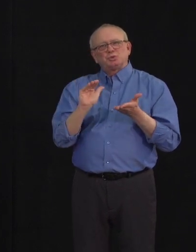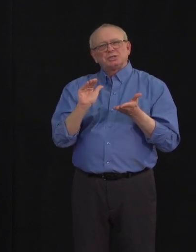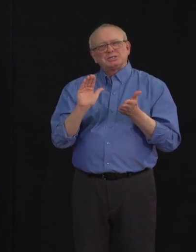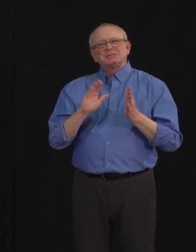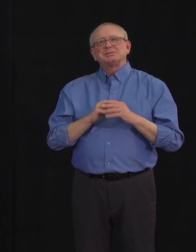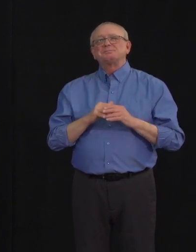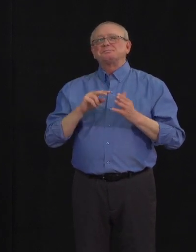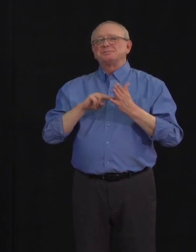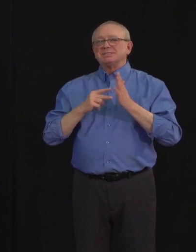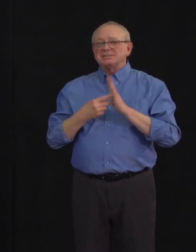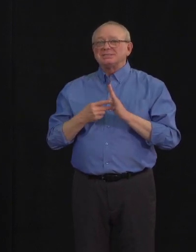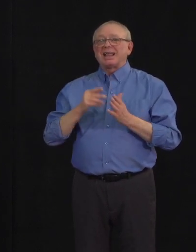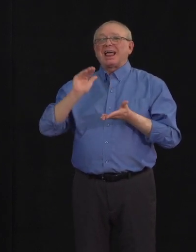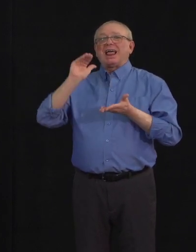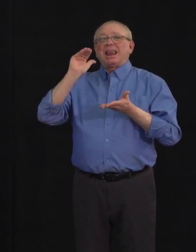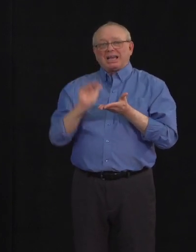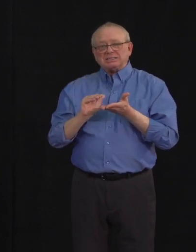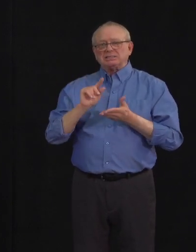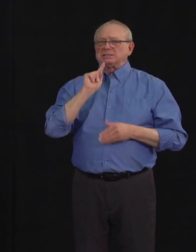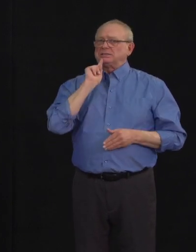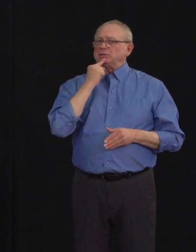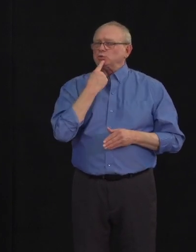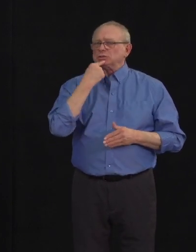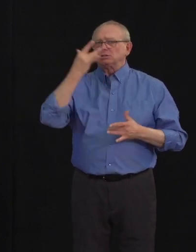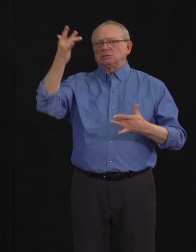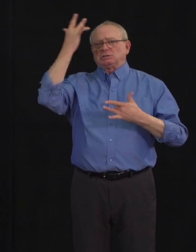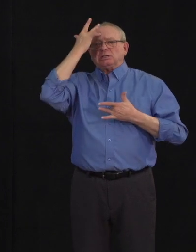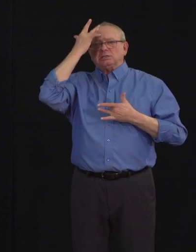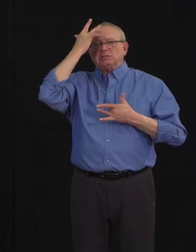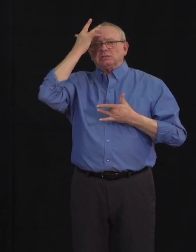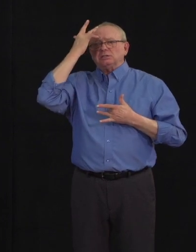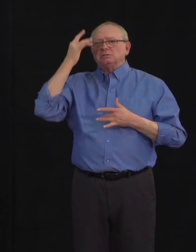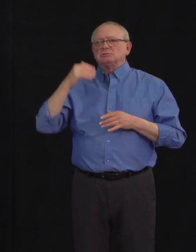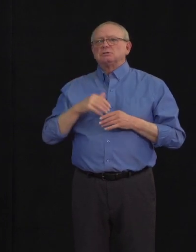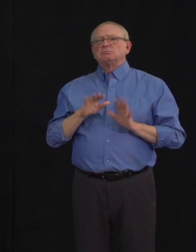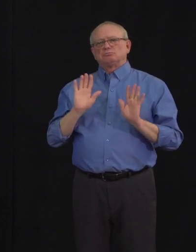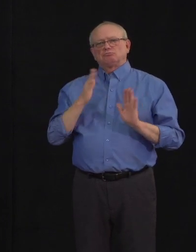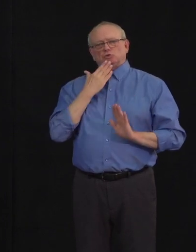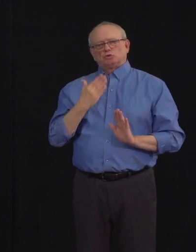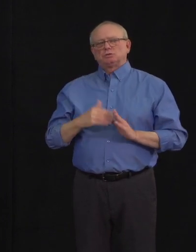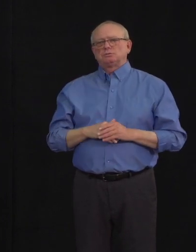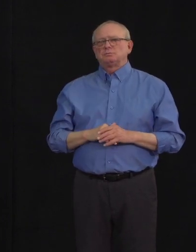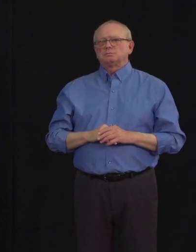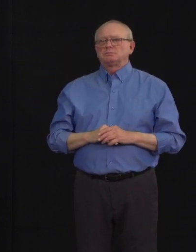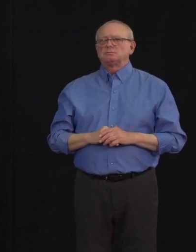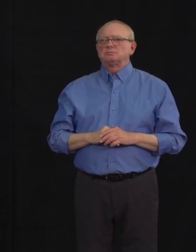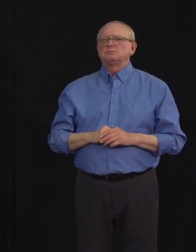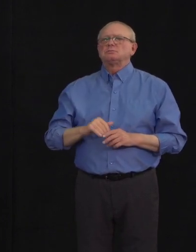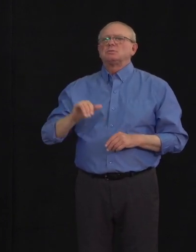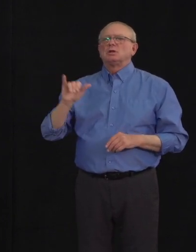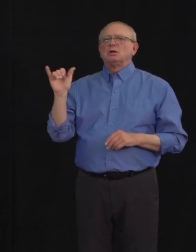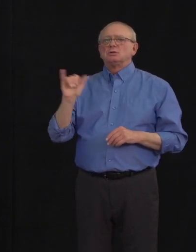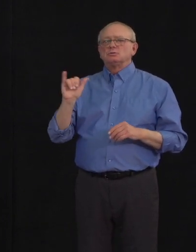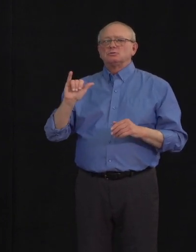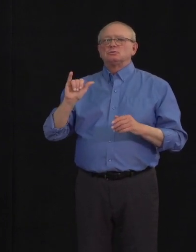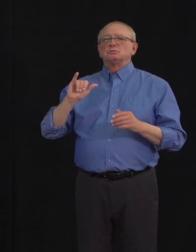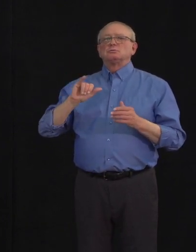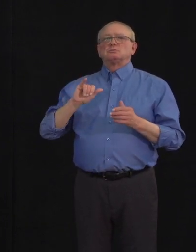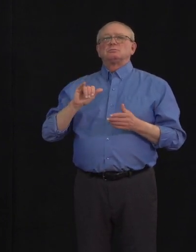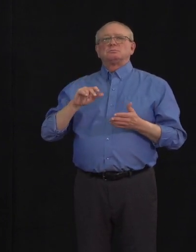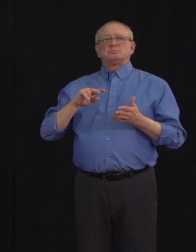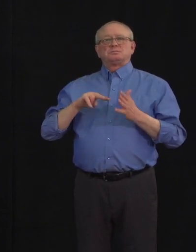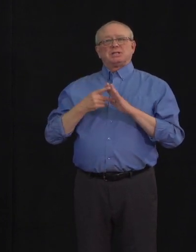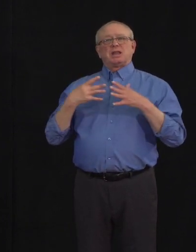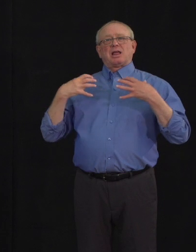experiencing severe outcomes from this virus. It also means our healthcare system has the capacity to